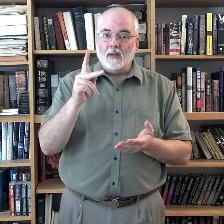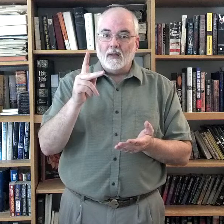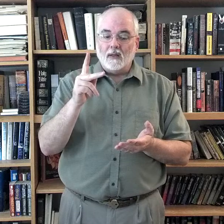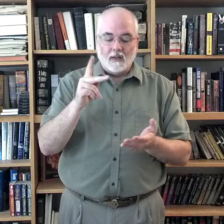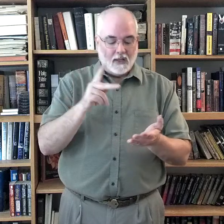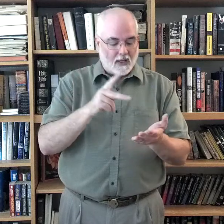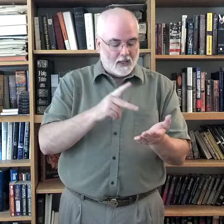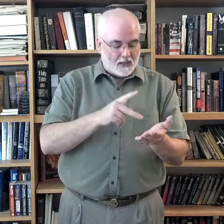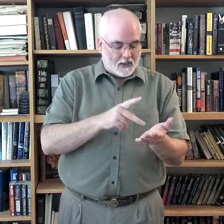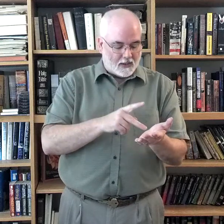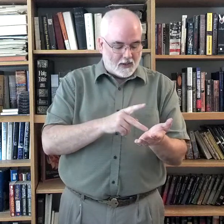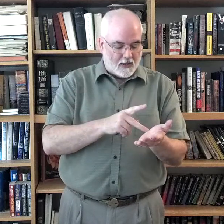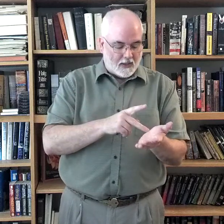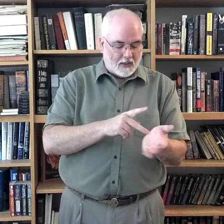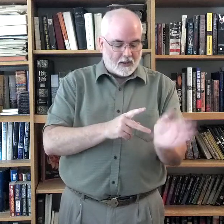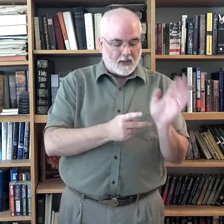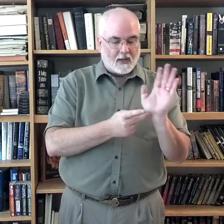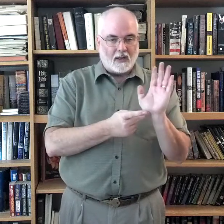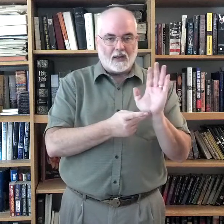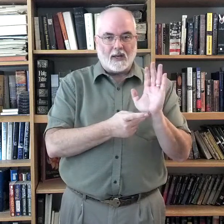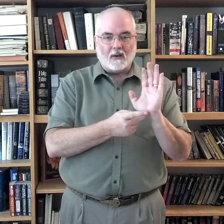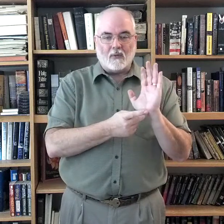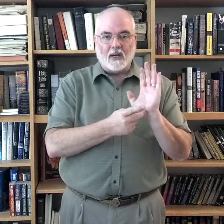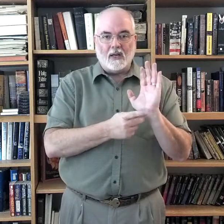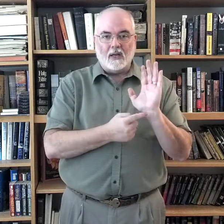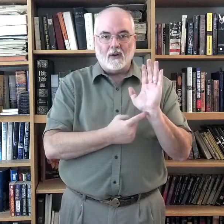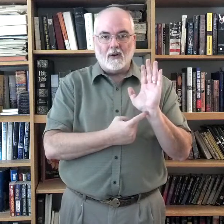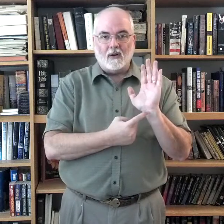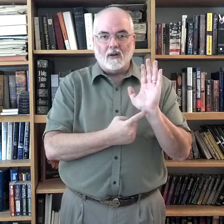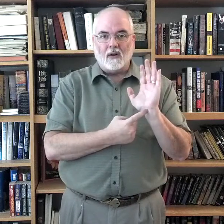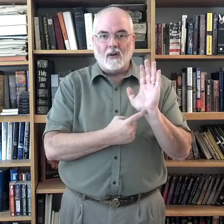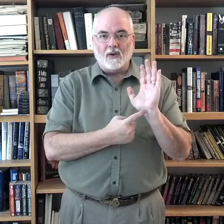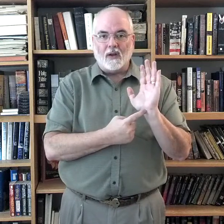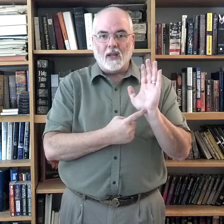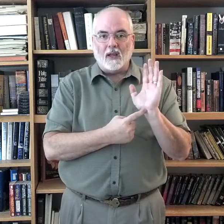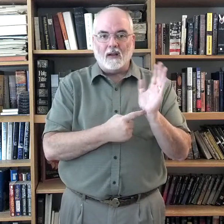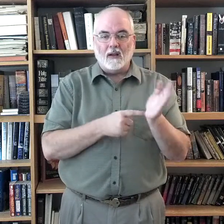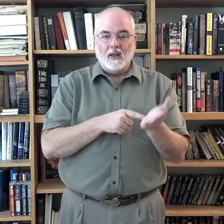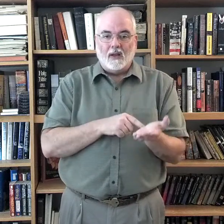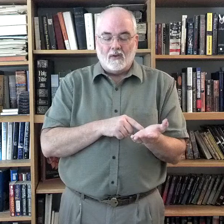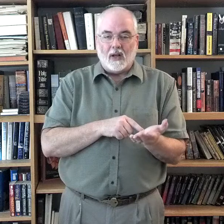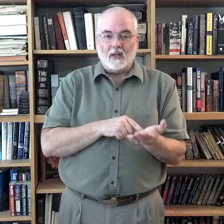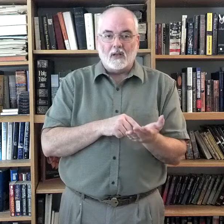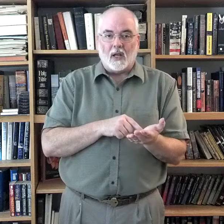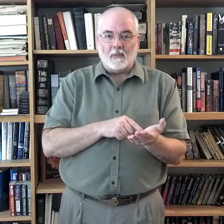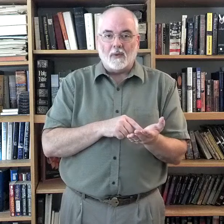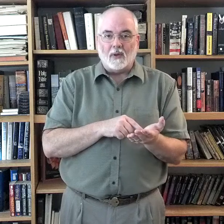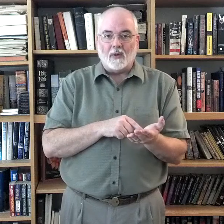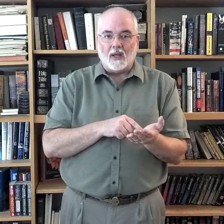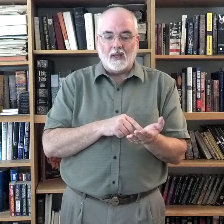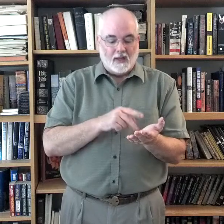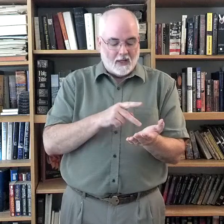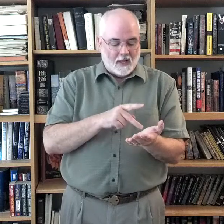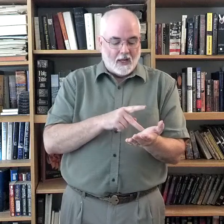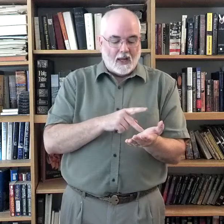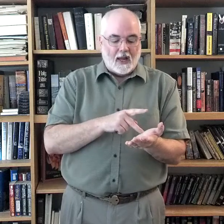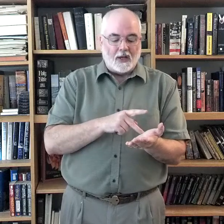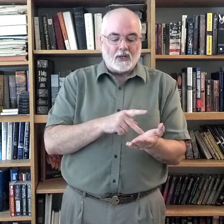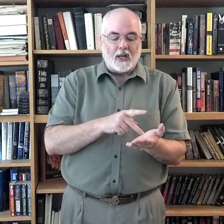starting, like, right here, on your hand. Your hand is up. Okay? And it's kind of